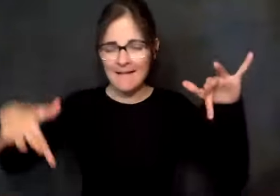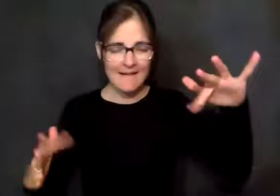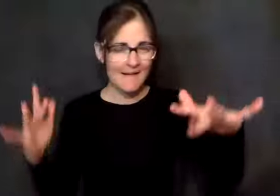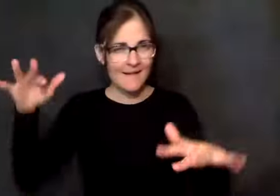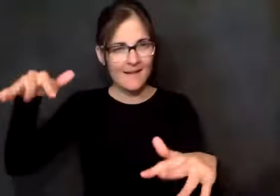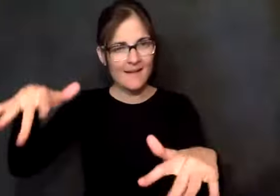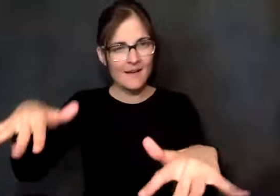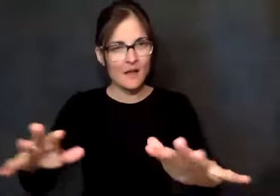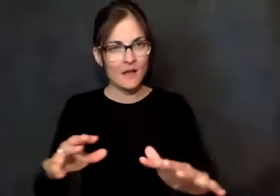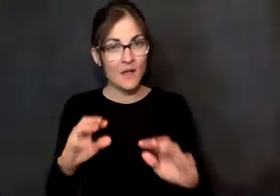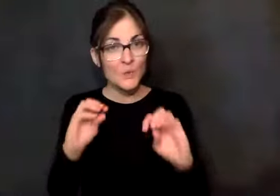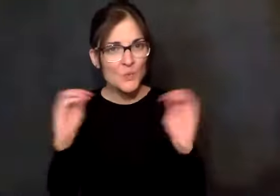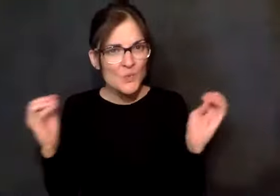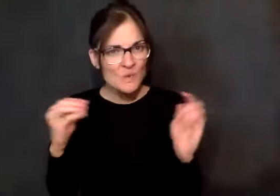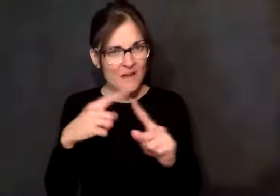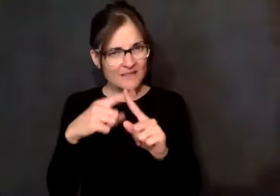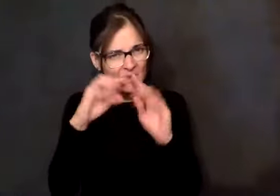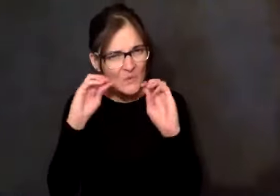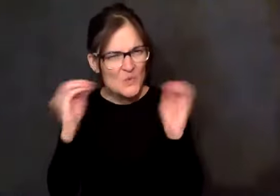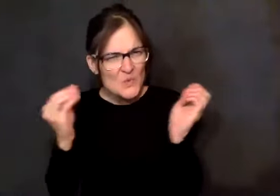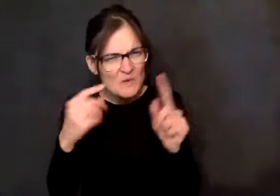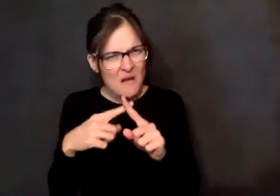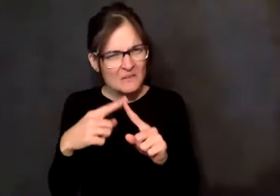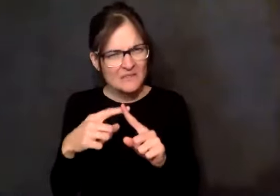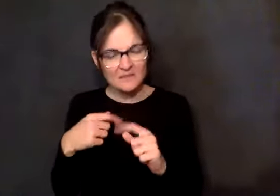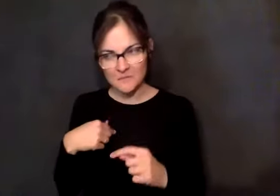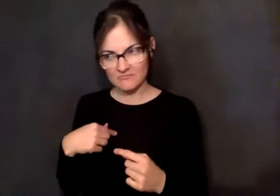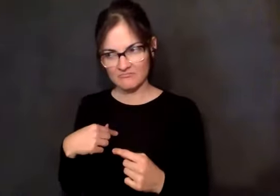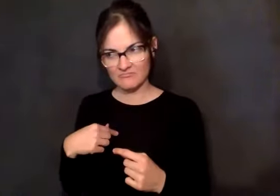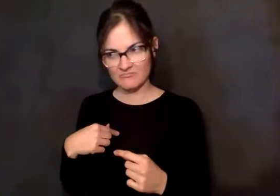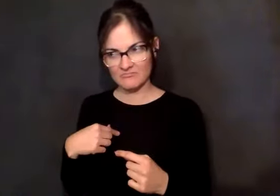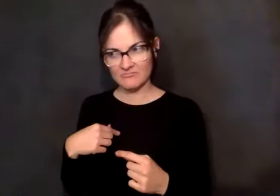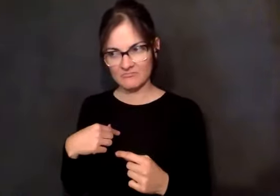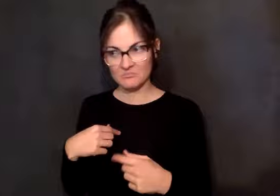and not one good thing happened. I said, no.